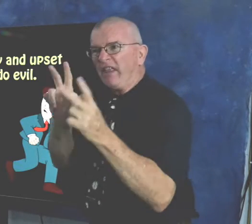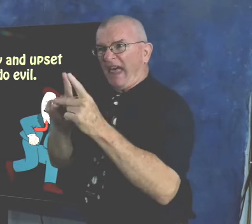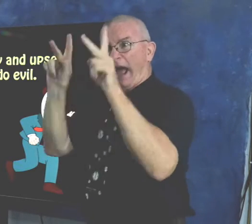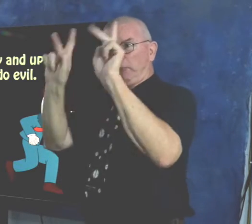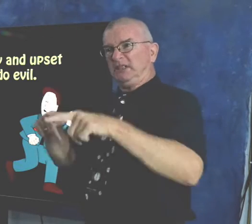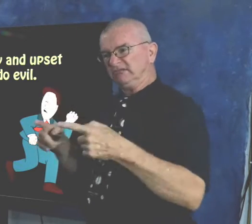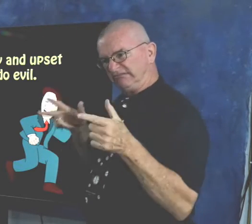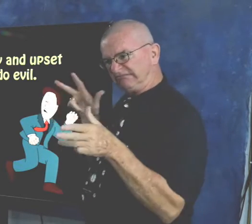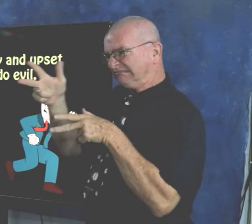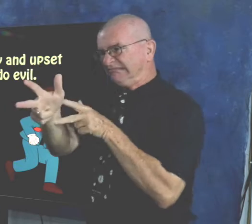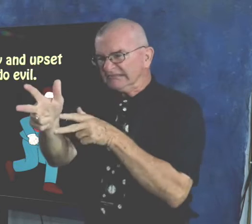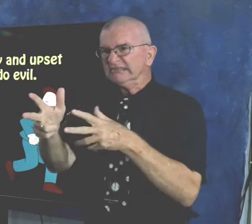I want to hurt that person.